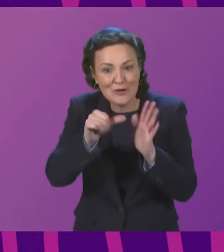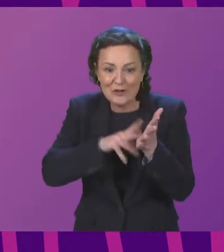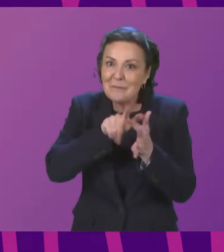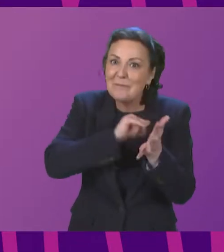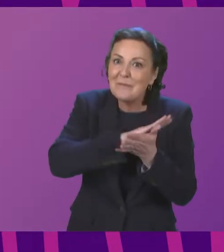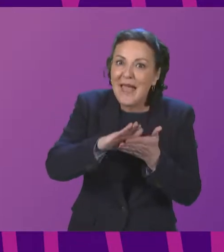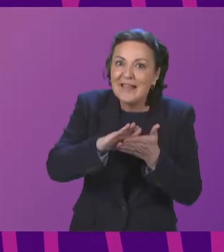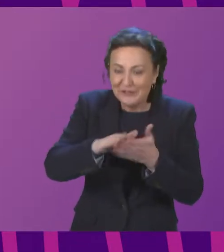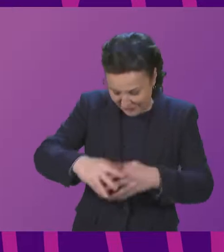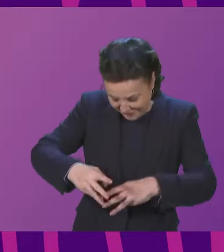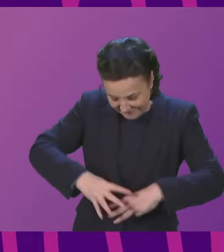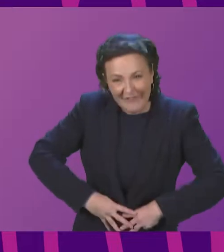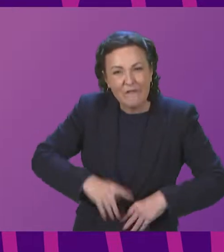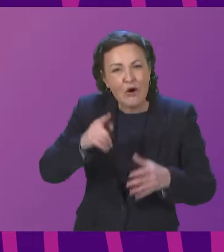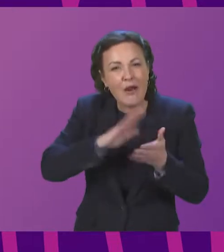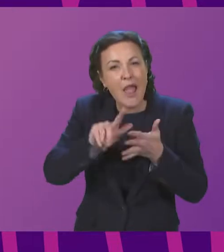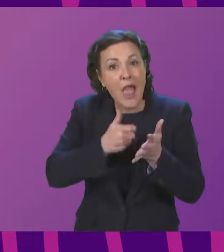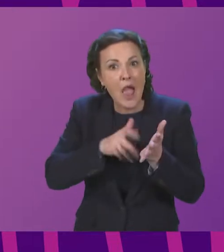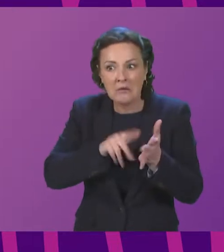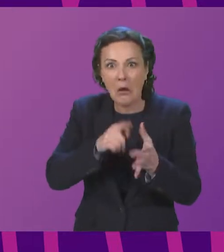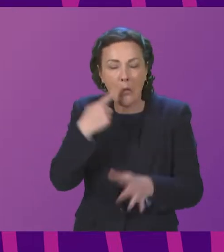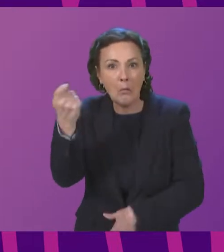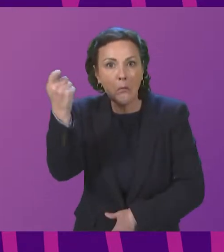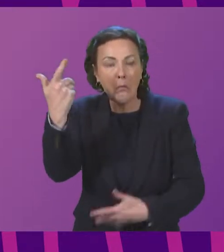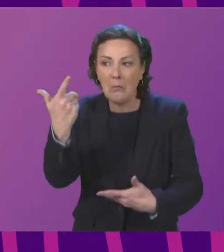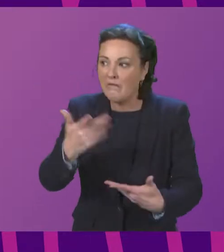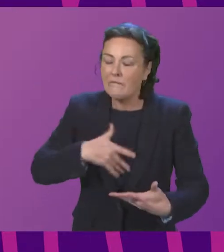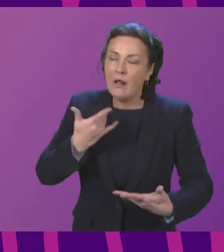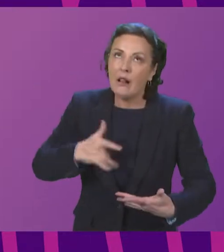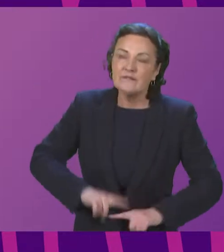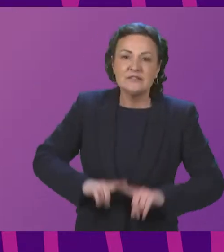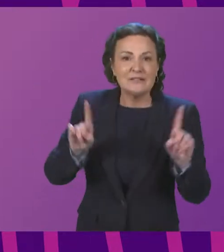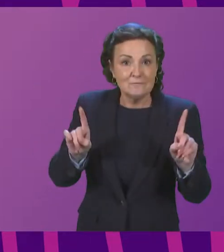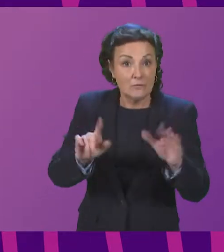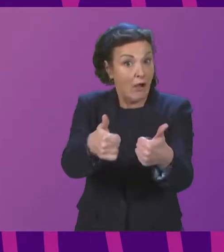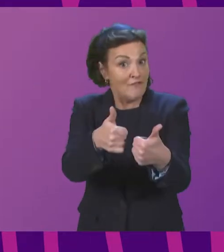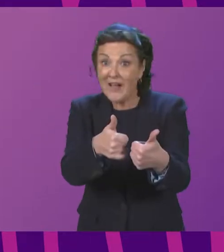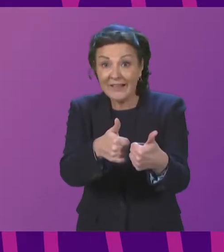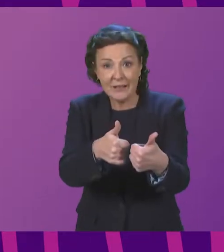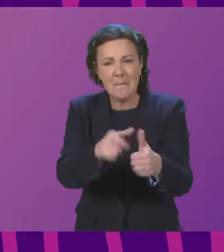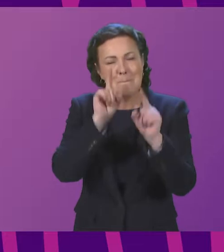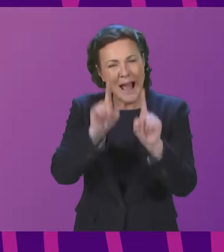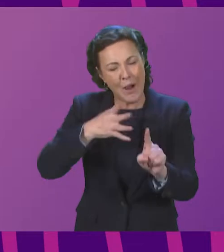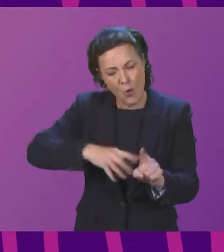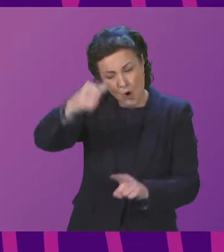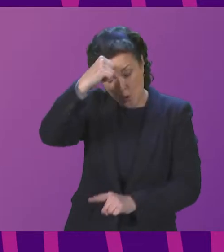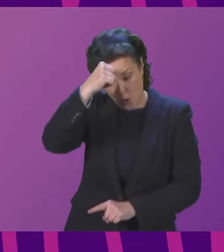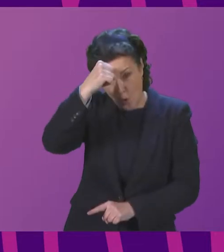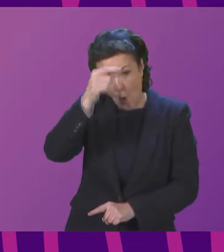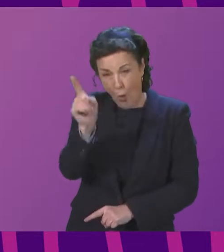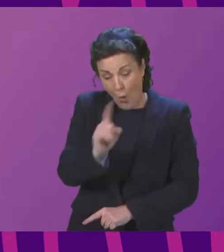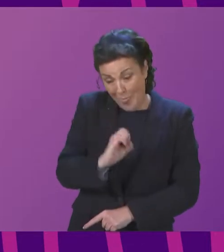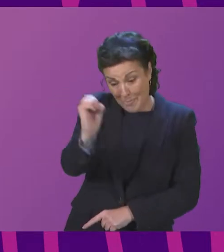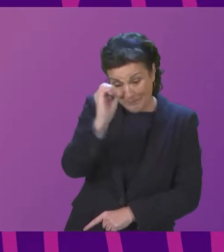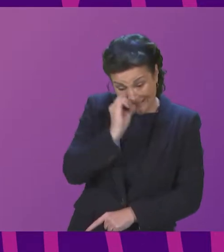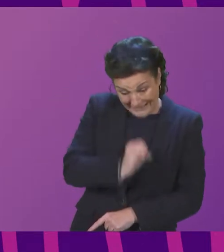it has to understand is the volume and the relationship between those